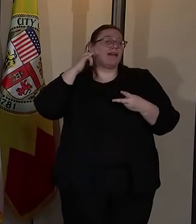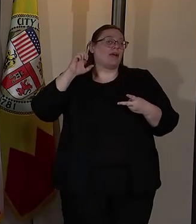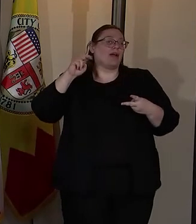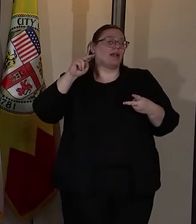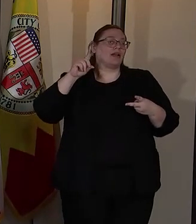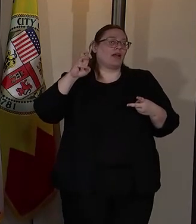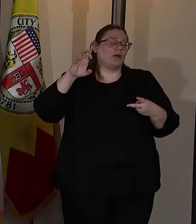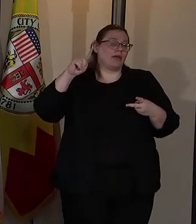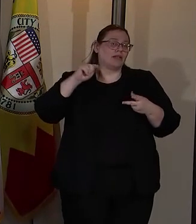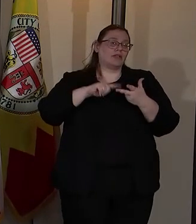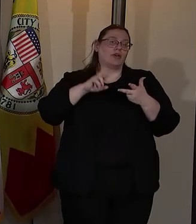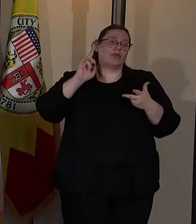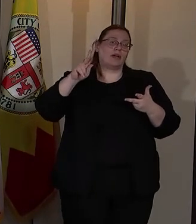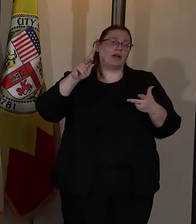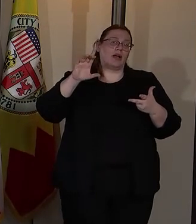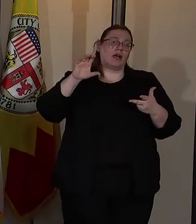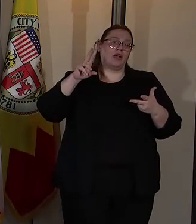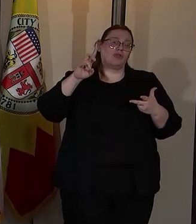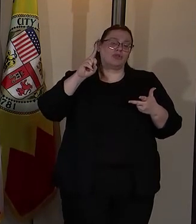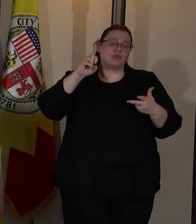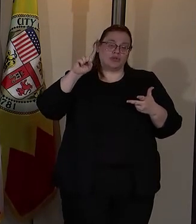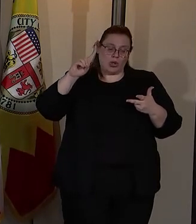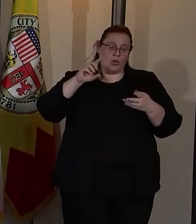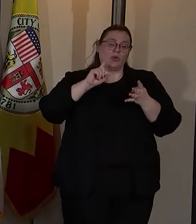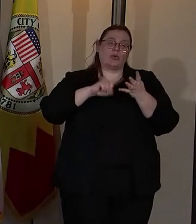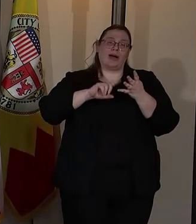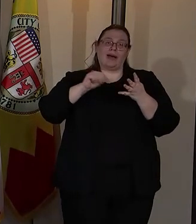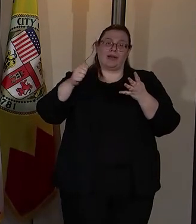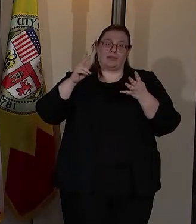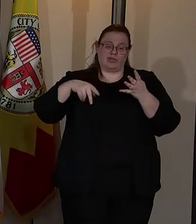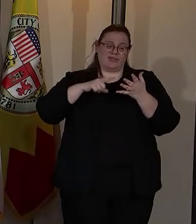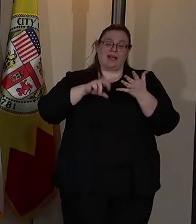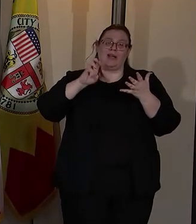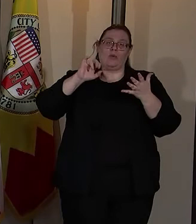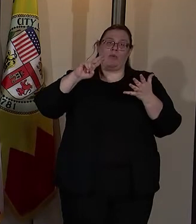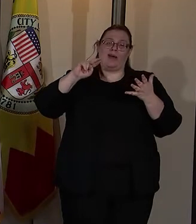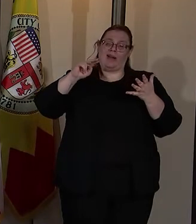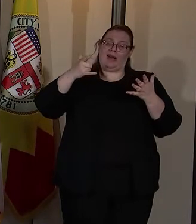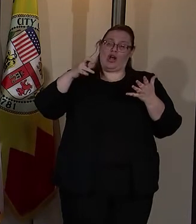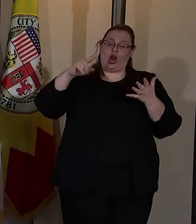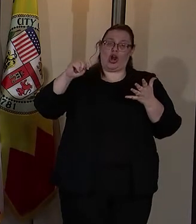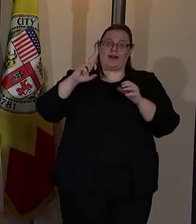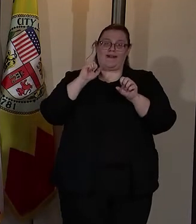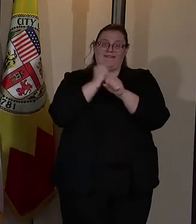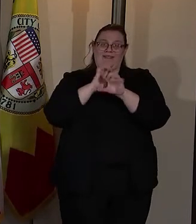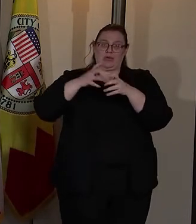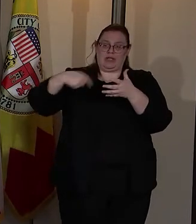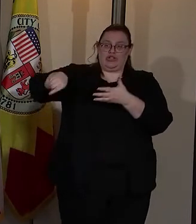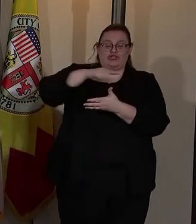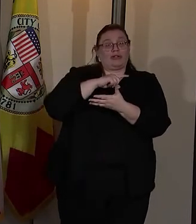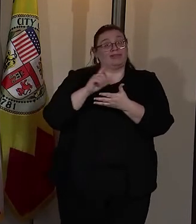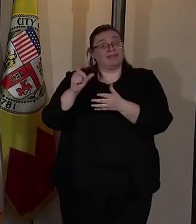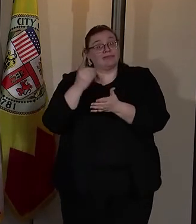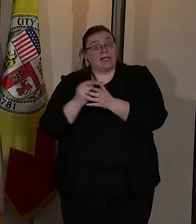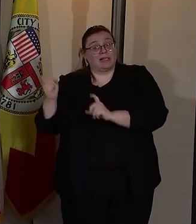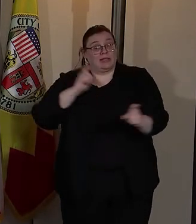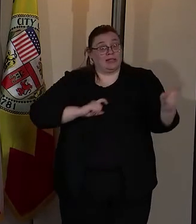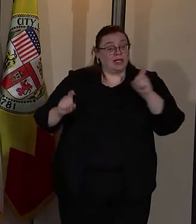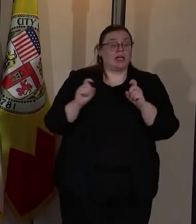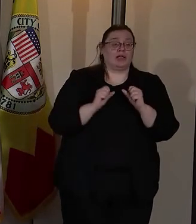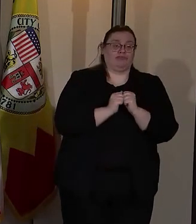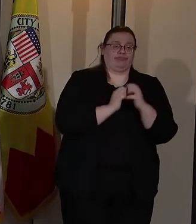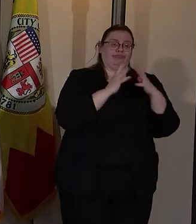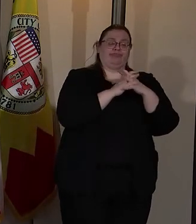Rick Caruso, Cindy Misenkowski, the Smith Foundation, and the Weingart Foundation. Their financial commitment allowed this study to be possible.